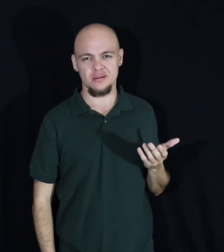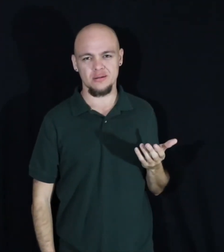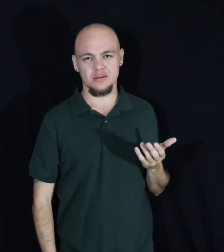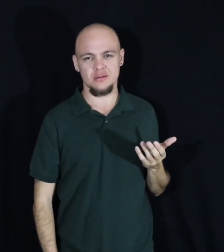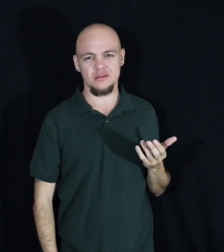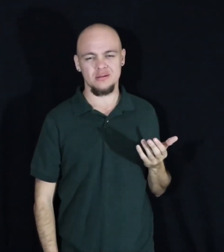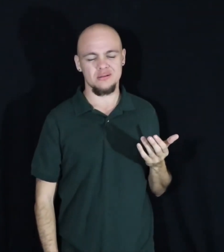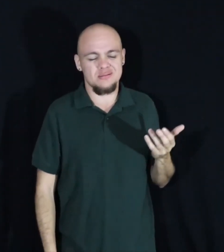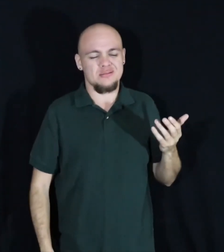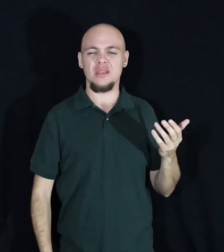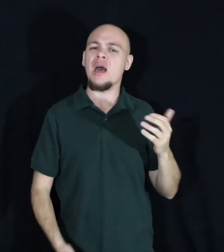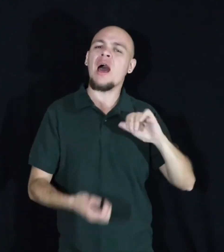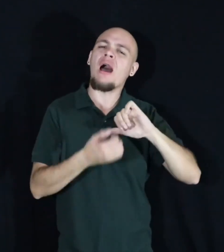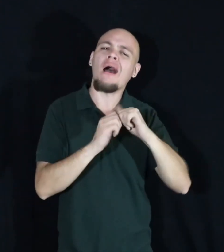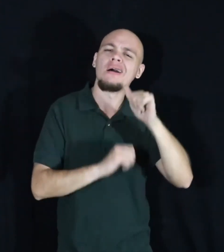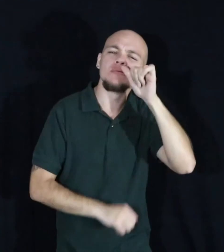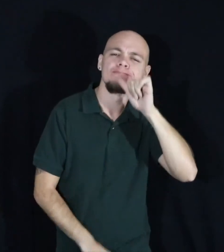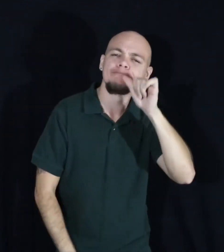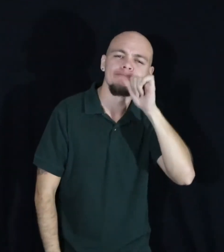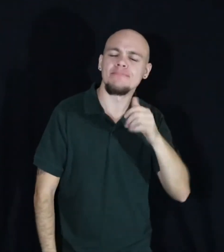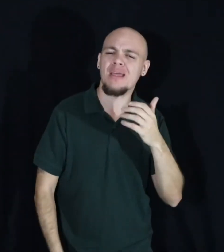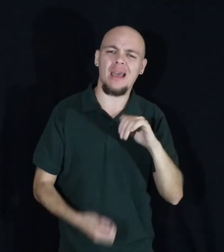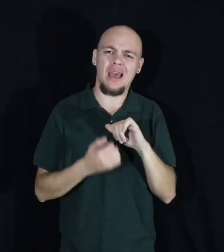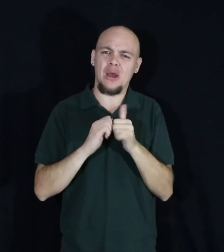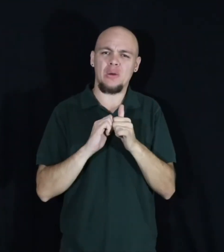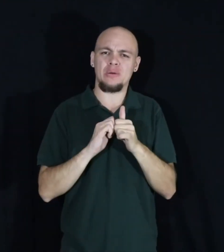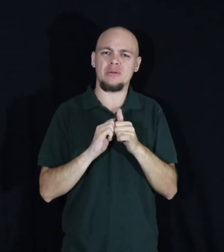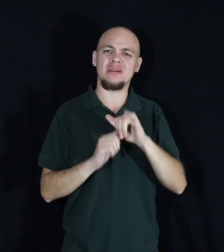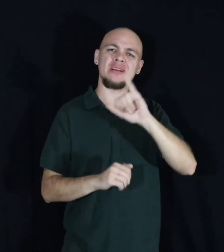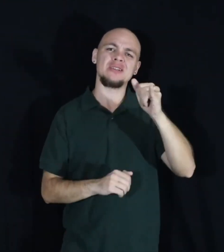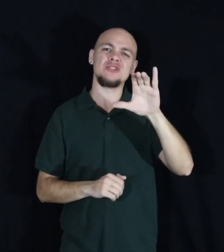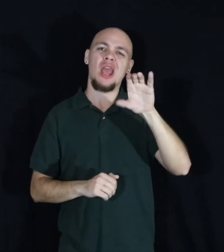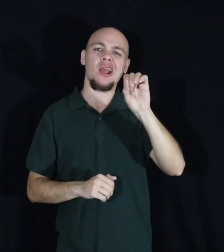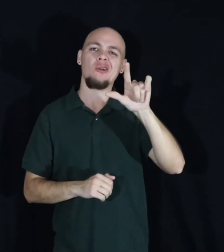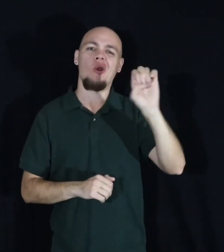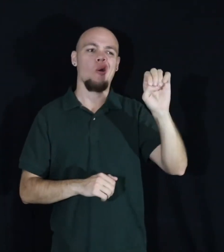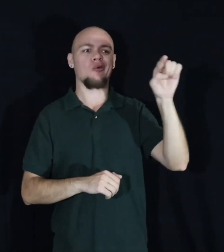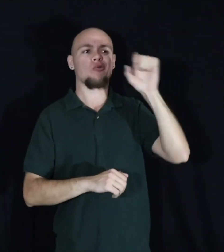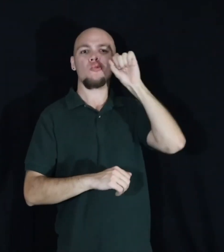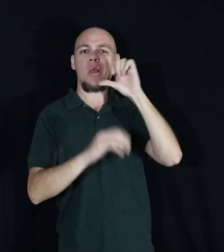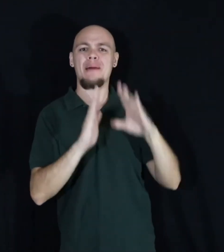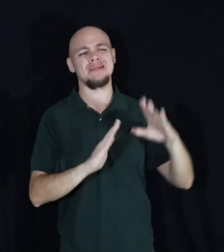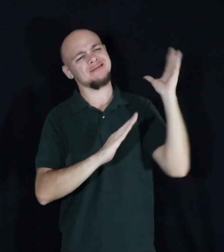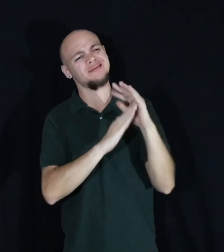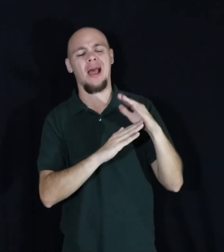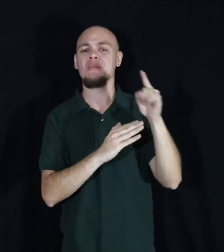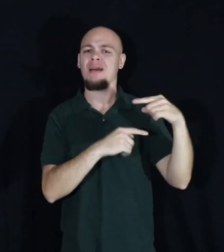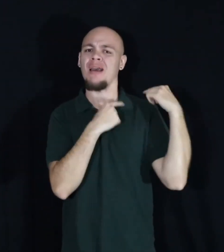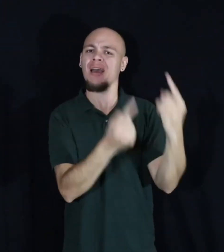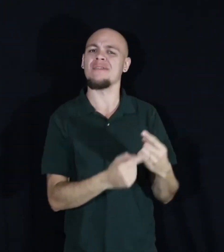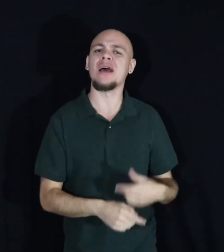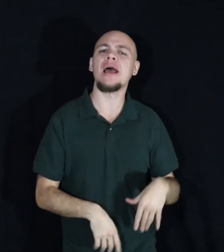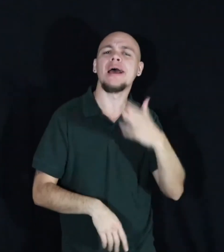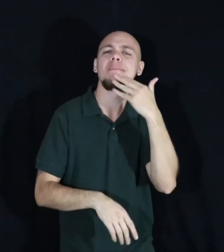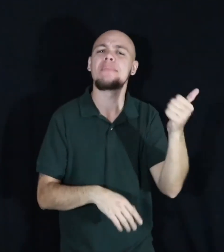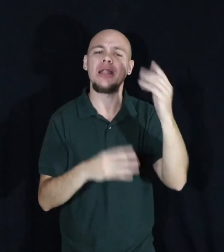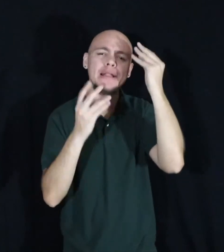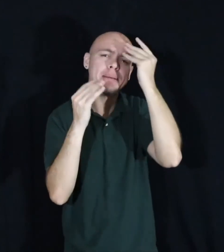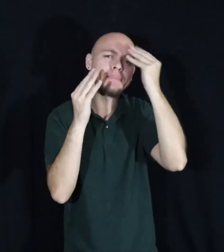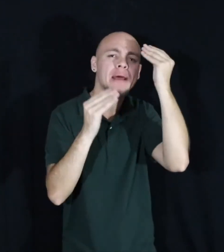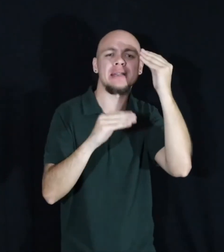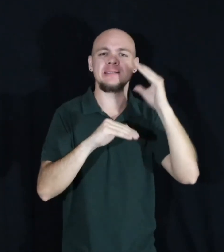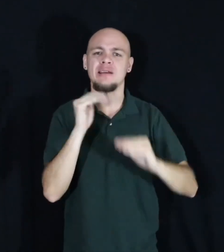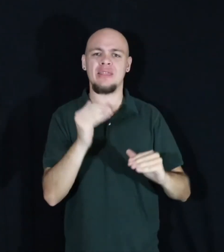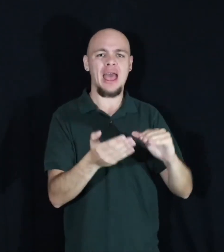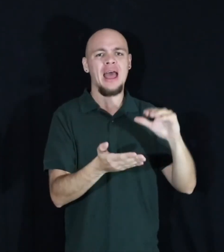So how do you cope? J.Cole, the greatest rapper alive, said it's better to meditate than to